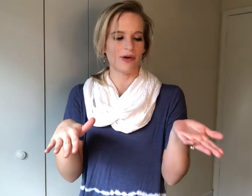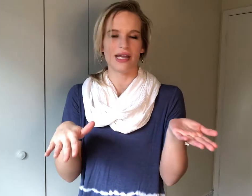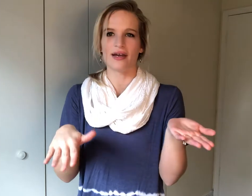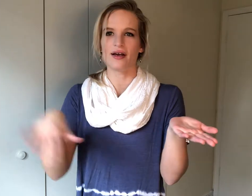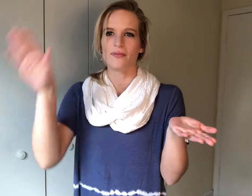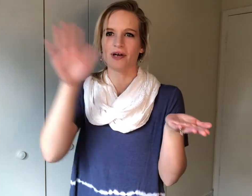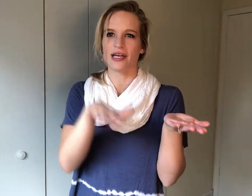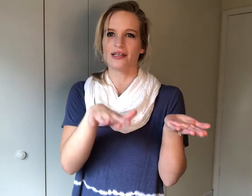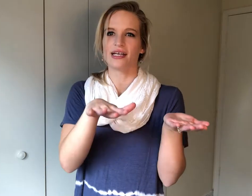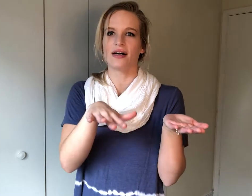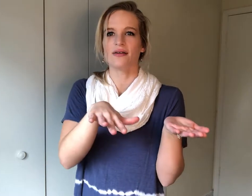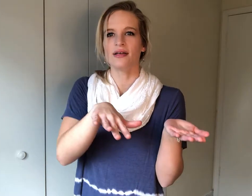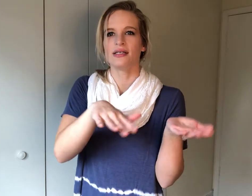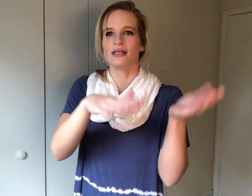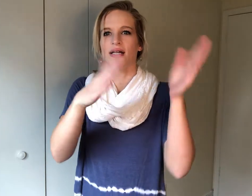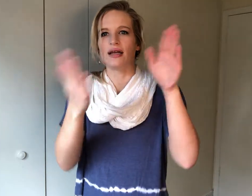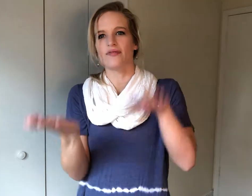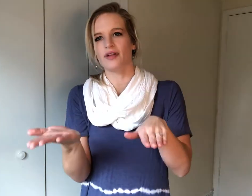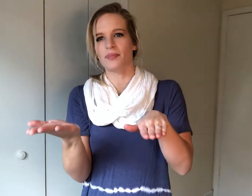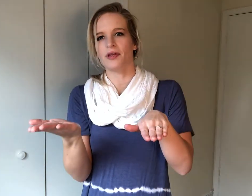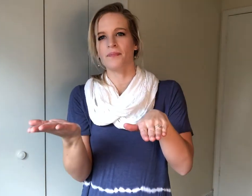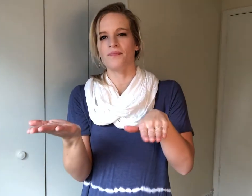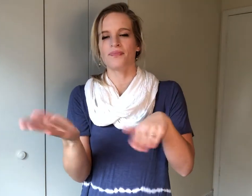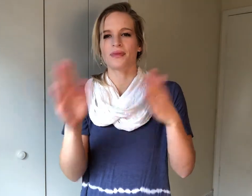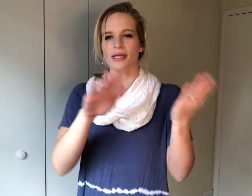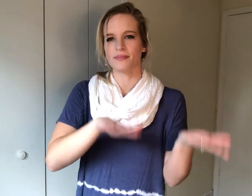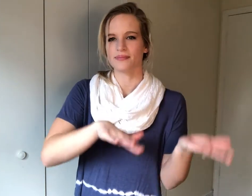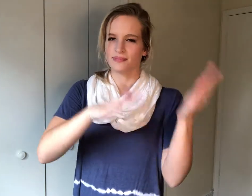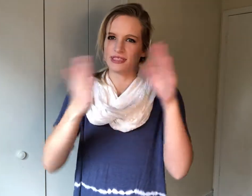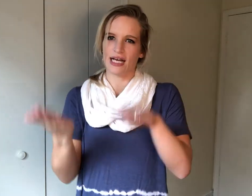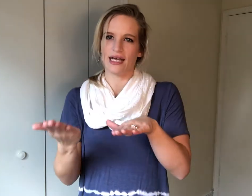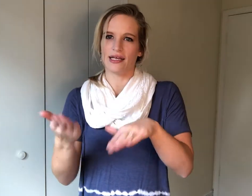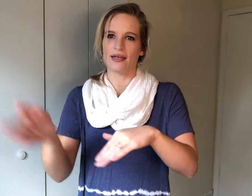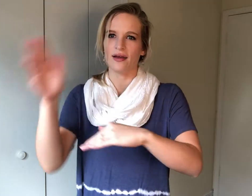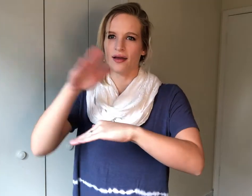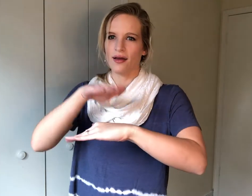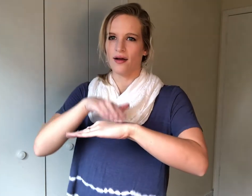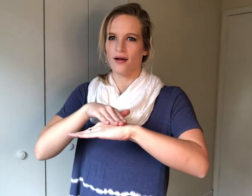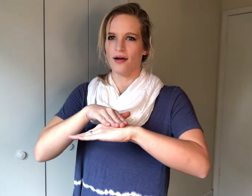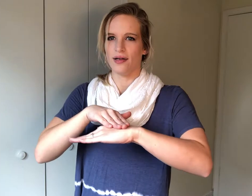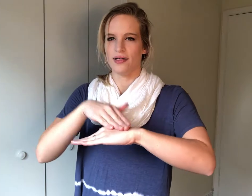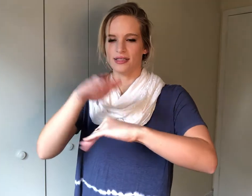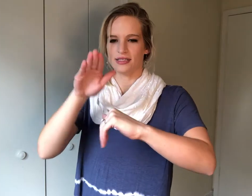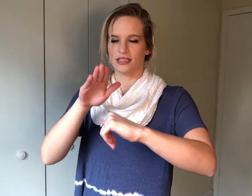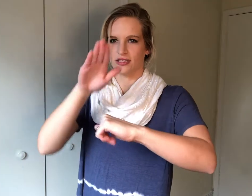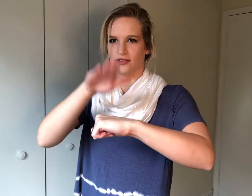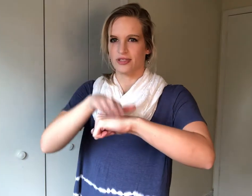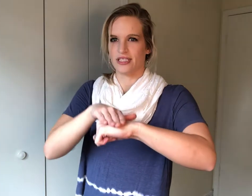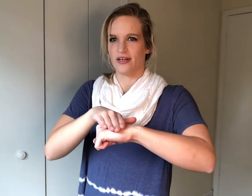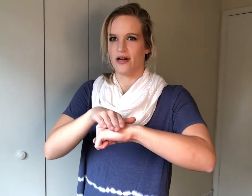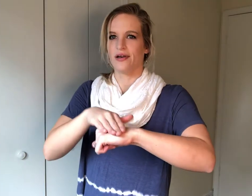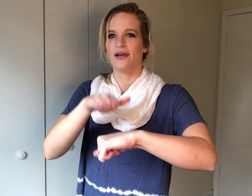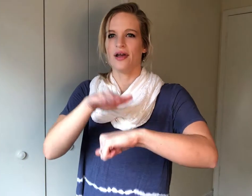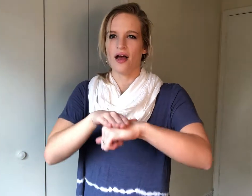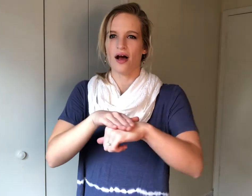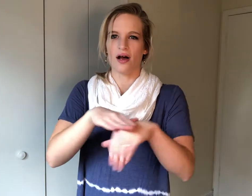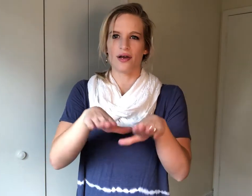one hand up one hand down and flip them dying on this just shows that you're on on